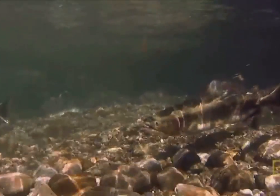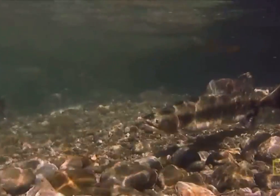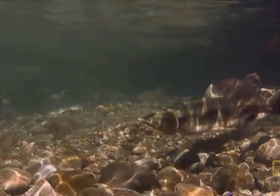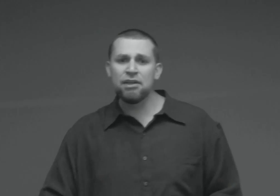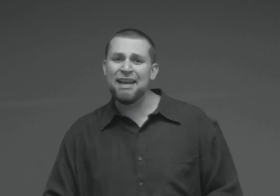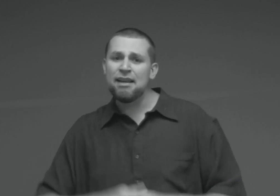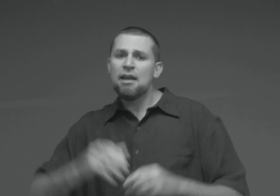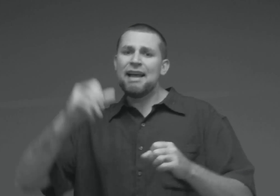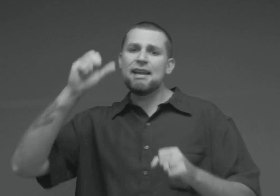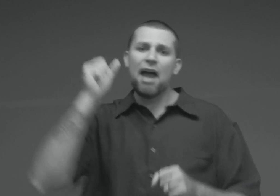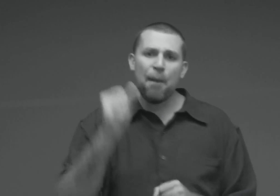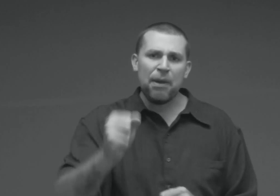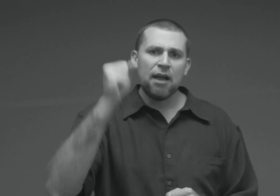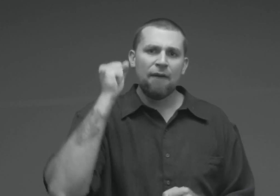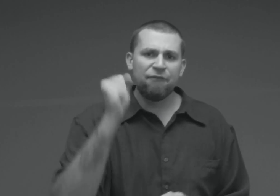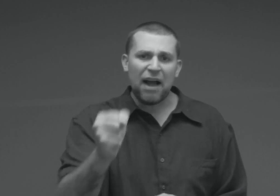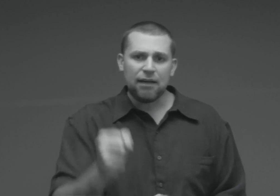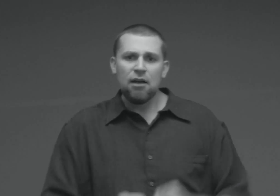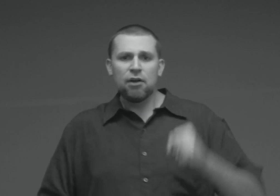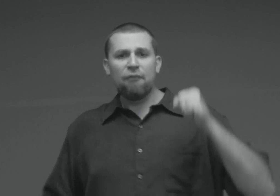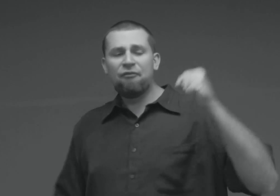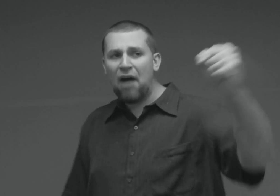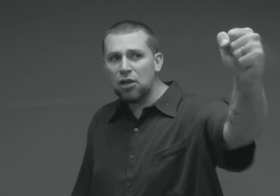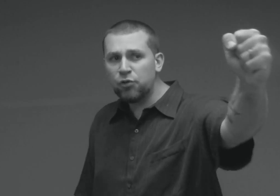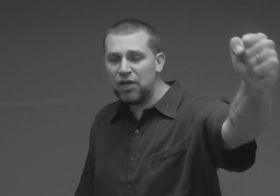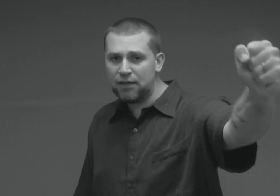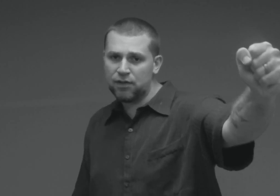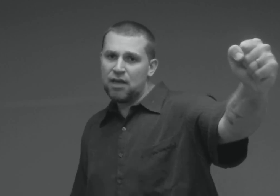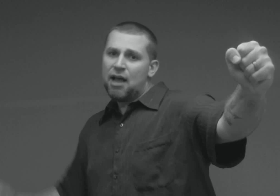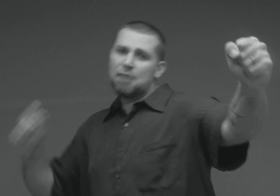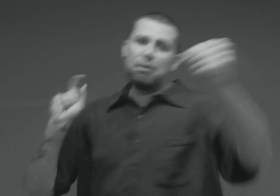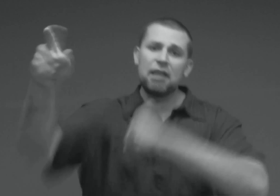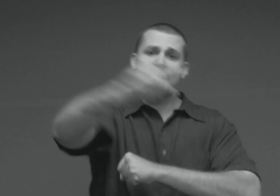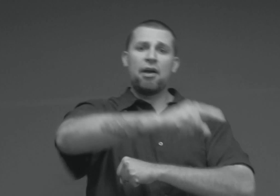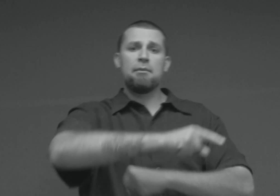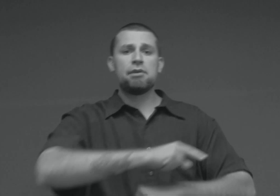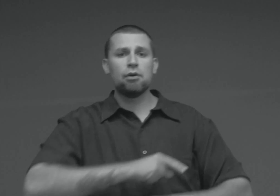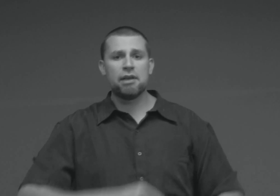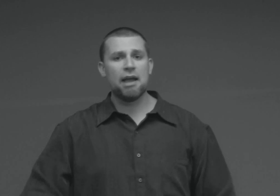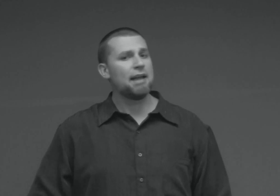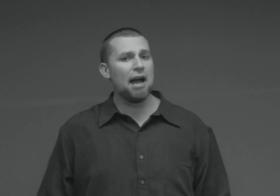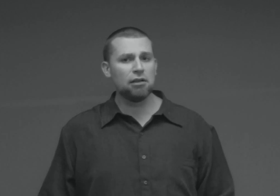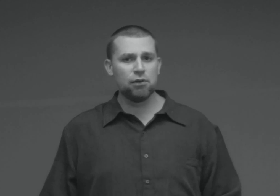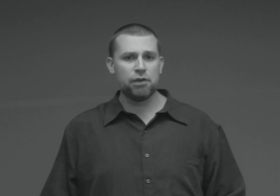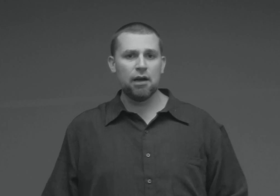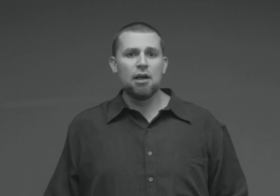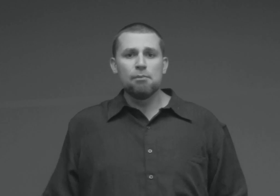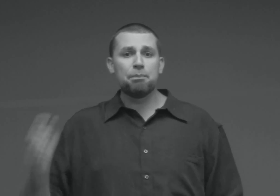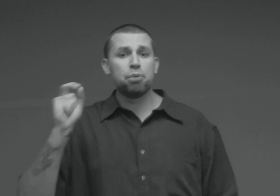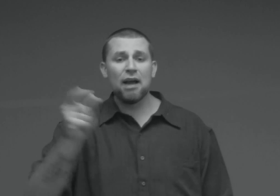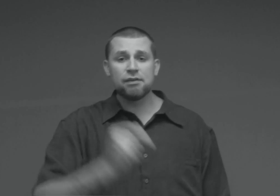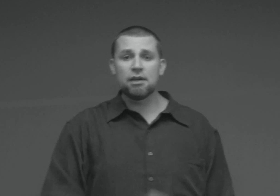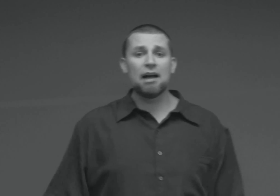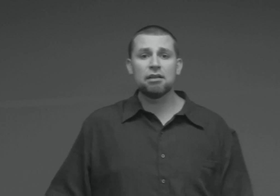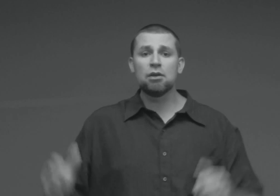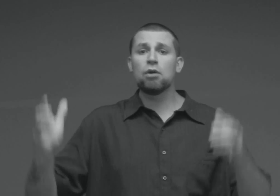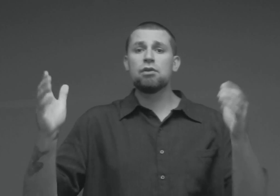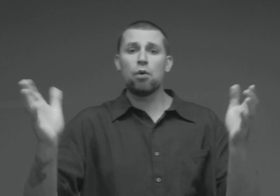Indeed, an epic fight to follow Jesus and believe Him till the end. Hallelujah! But praise God! The Lord told